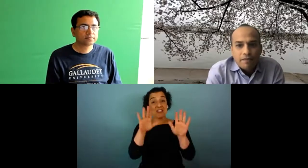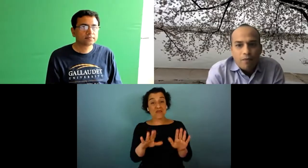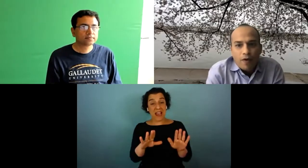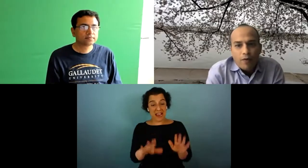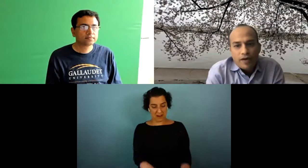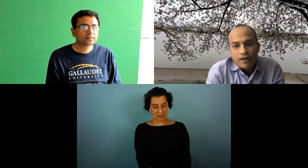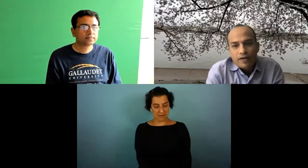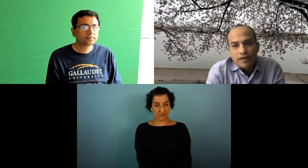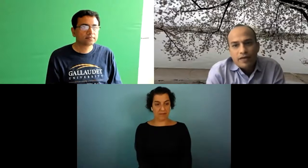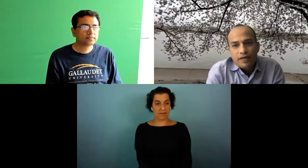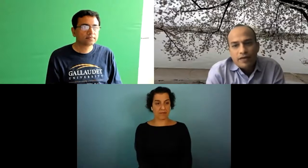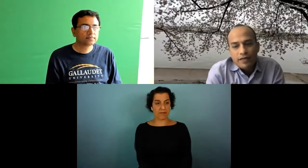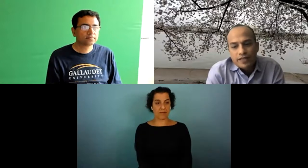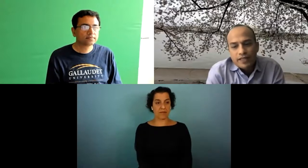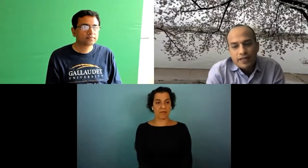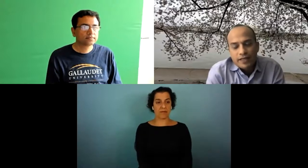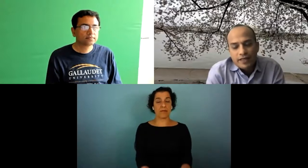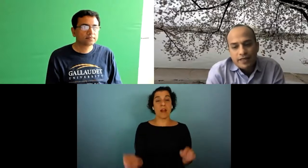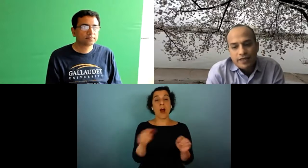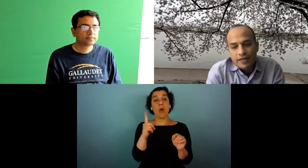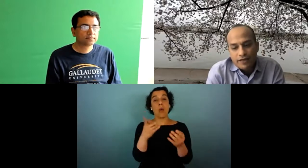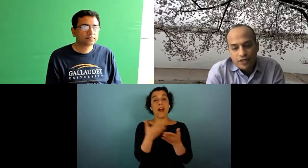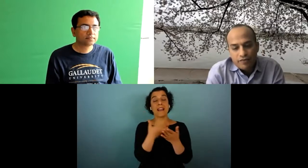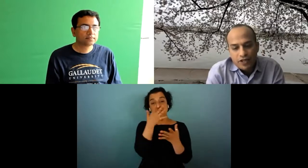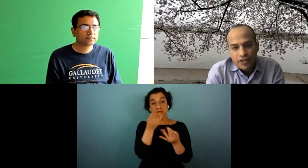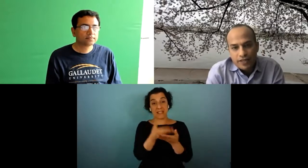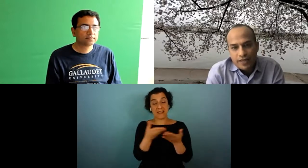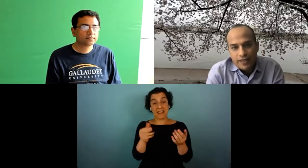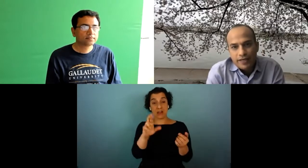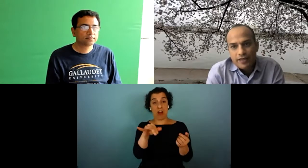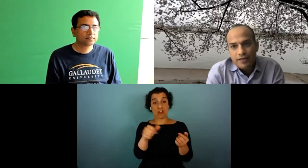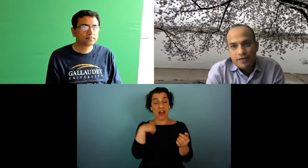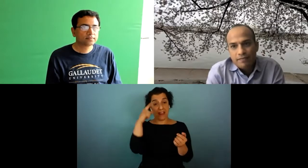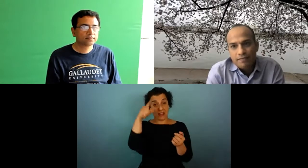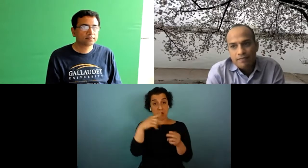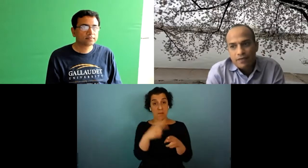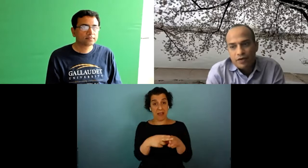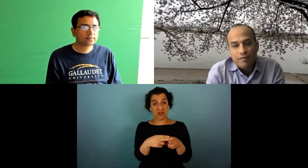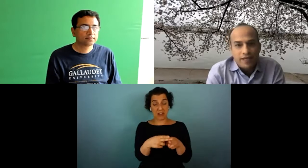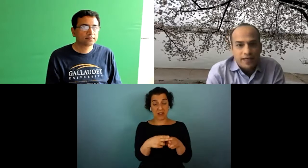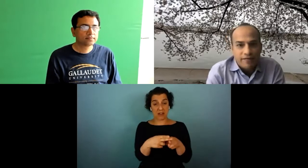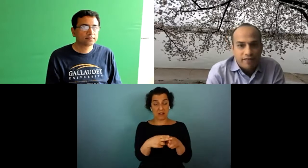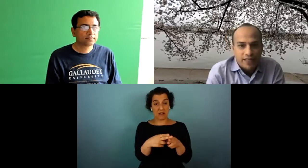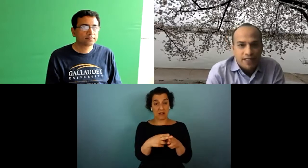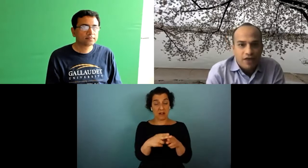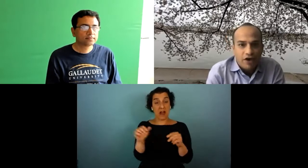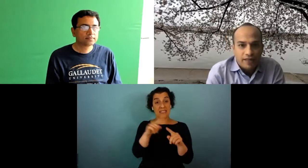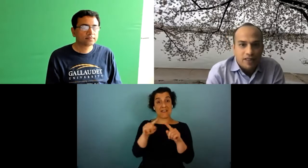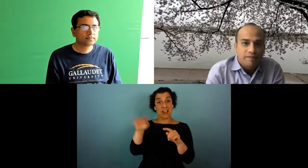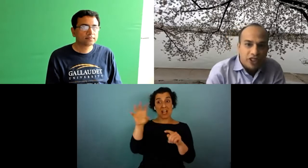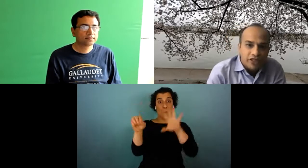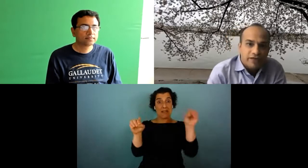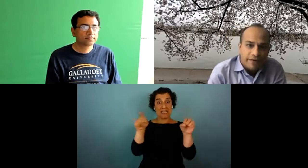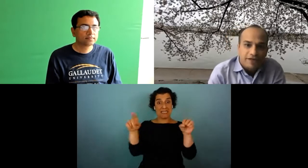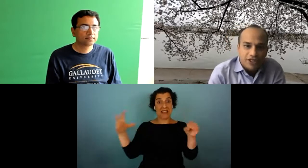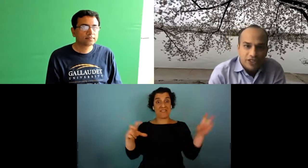one uh interesting thing that i think raja you mentioned is that um you know companies have invested a lot in